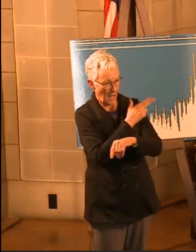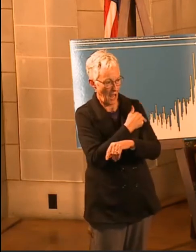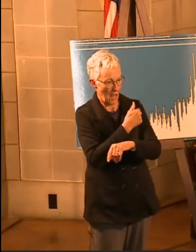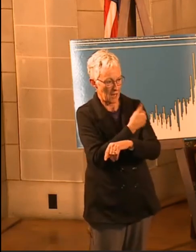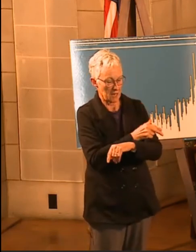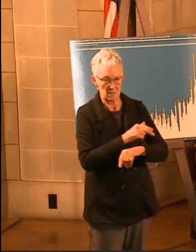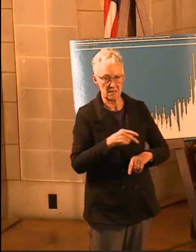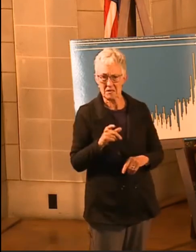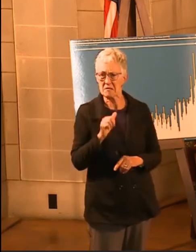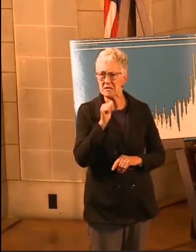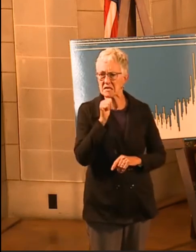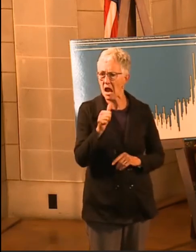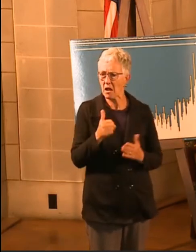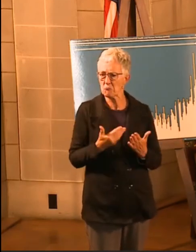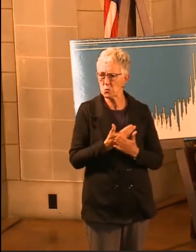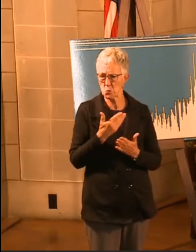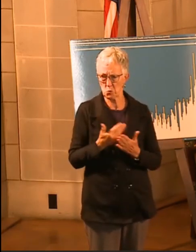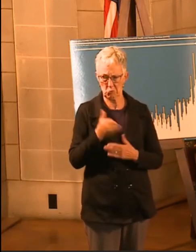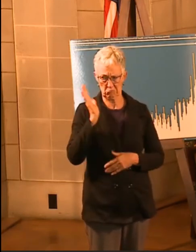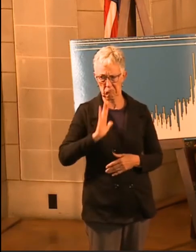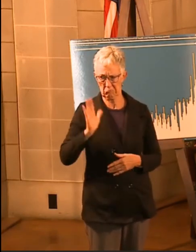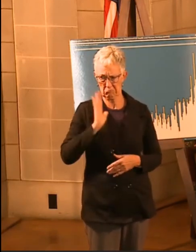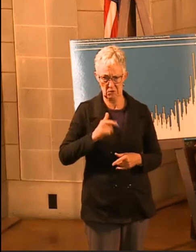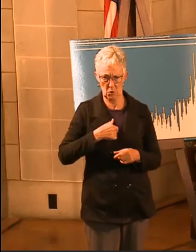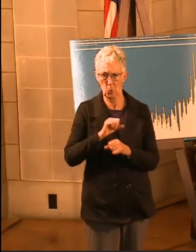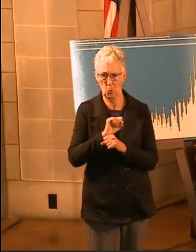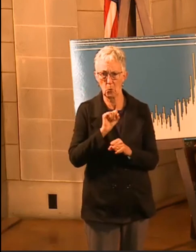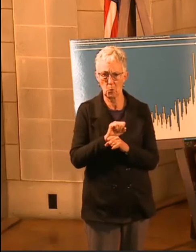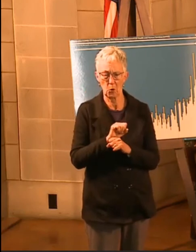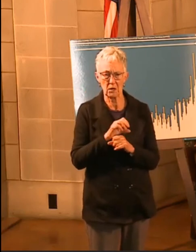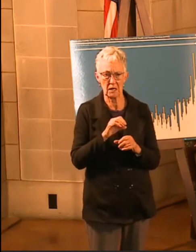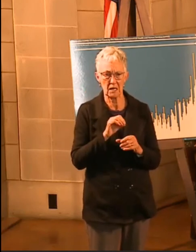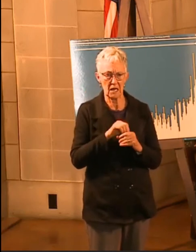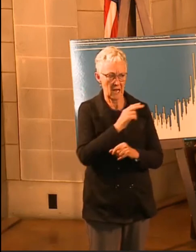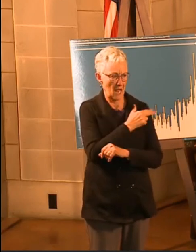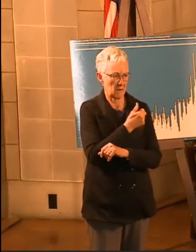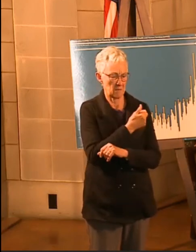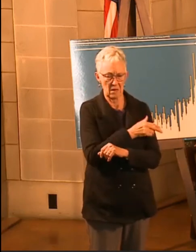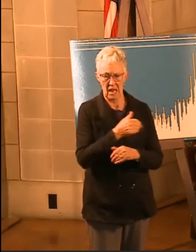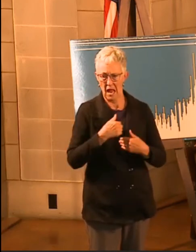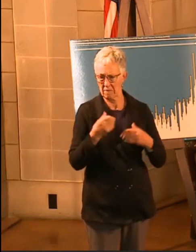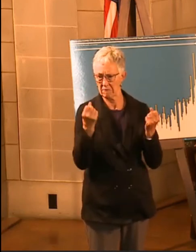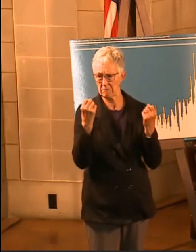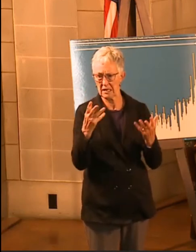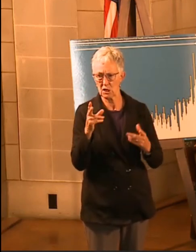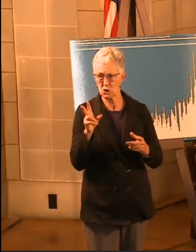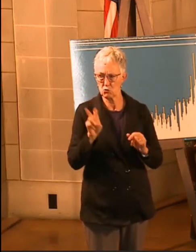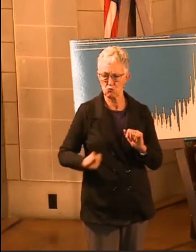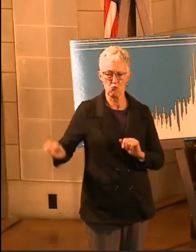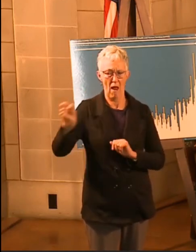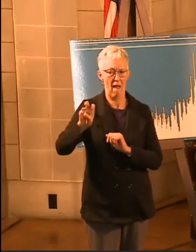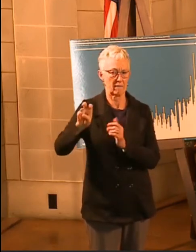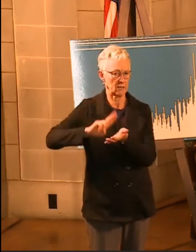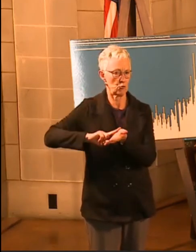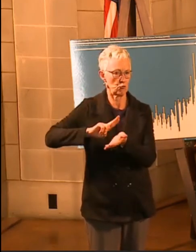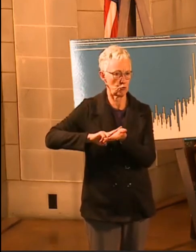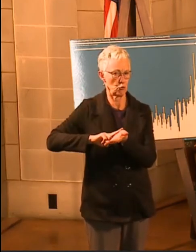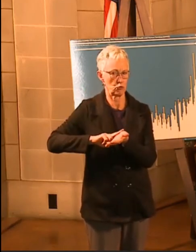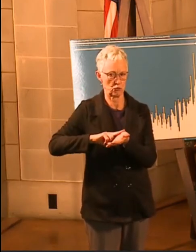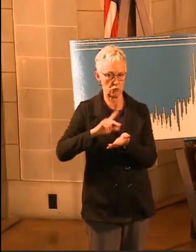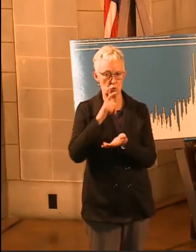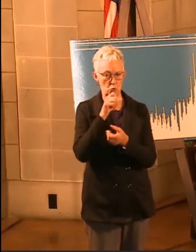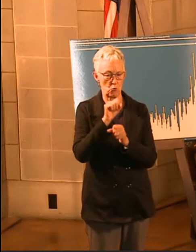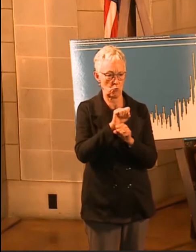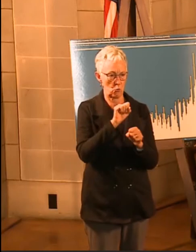something that's not new. When I was working, we had a lot of travelers working in the operating room and the ICU as